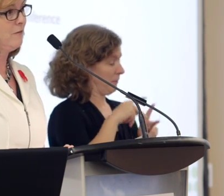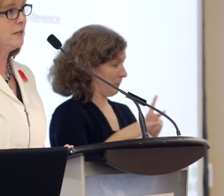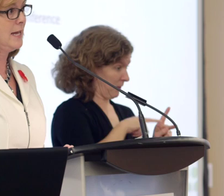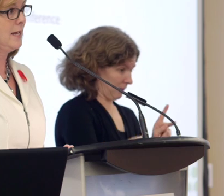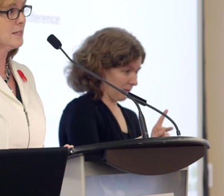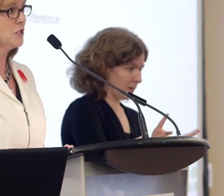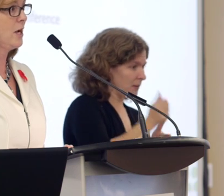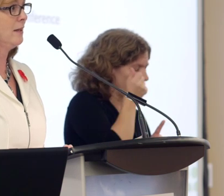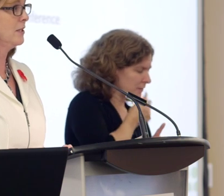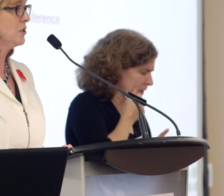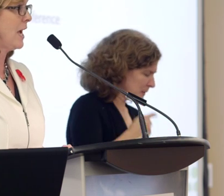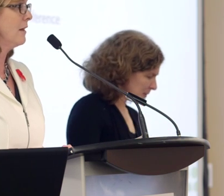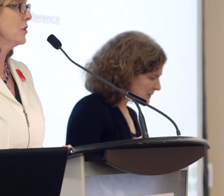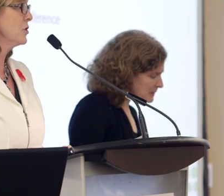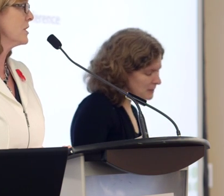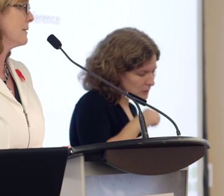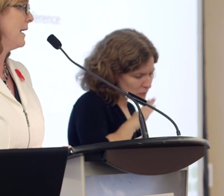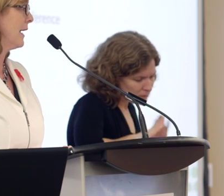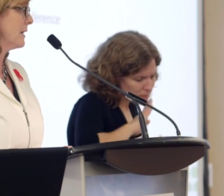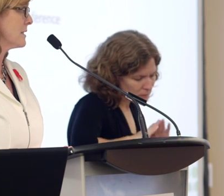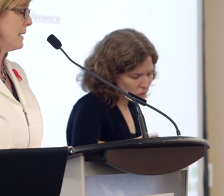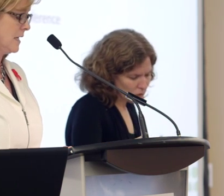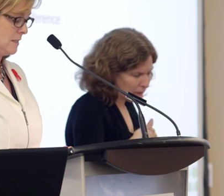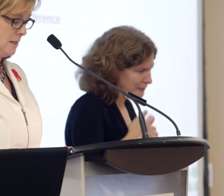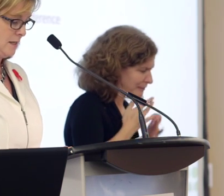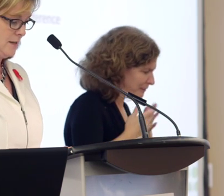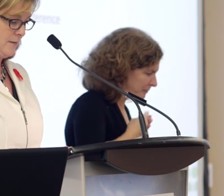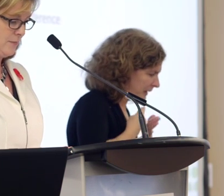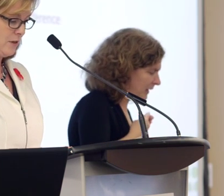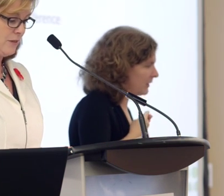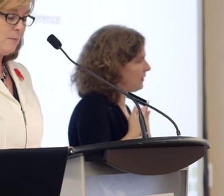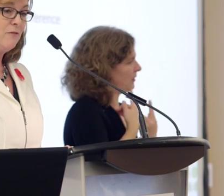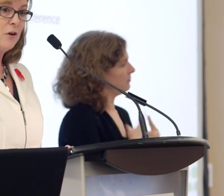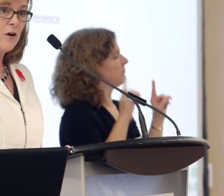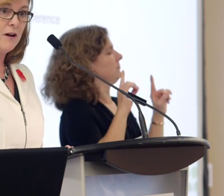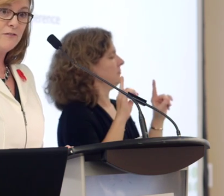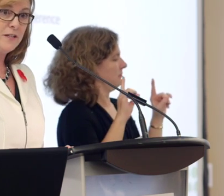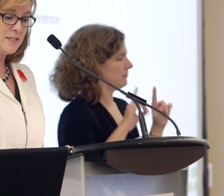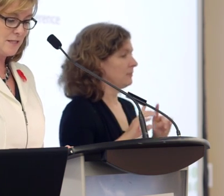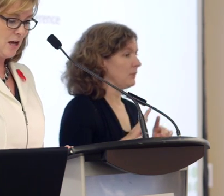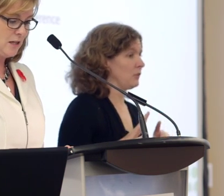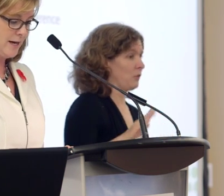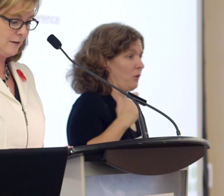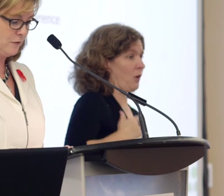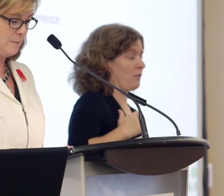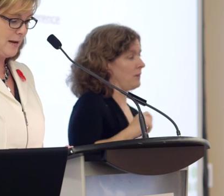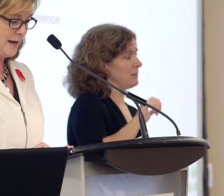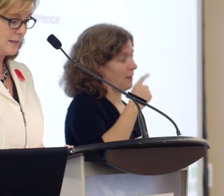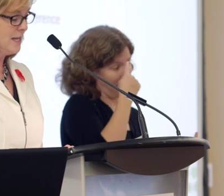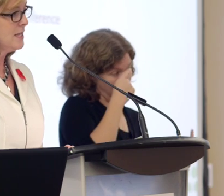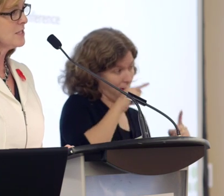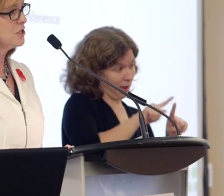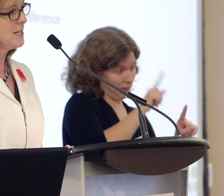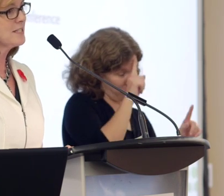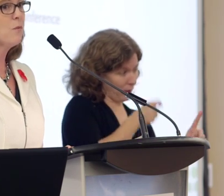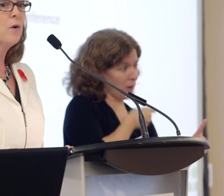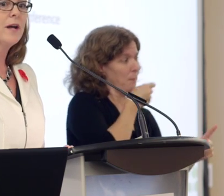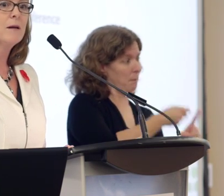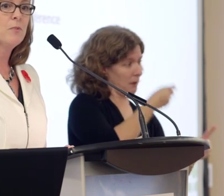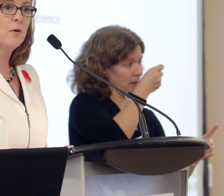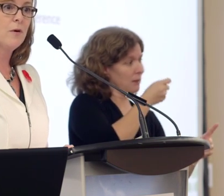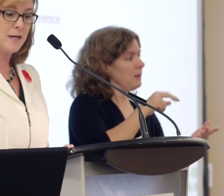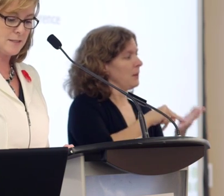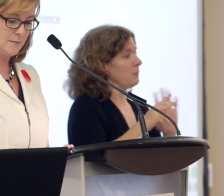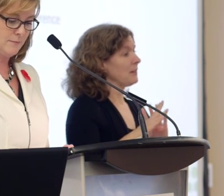for whom every day is a challenge just to make ends meet. The theme of your conference, Aligning for Impact, suggests